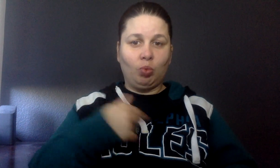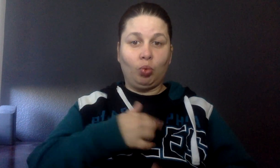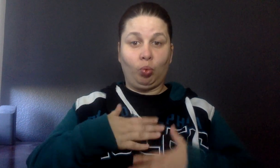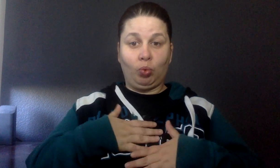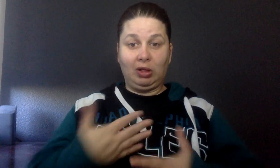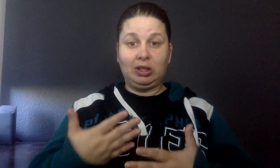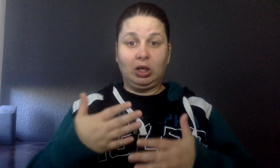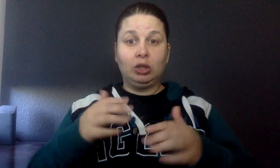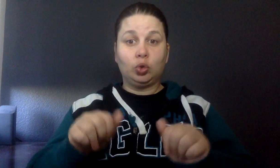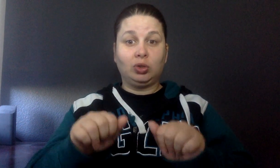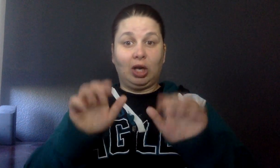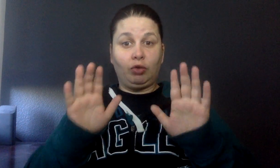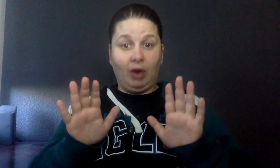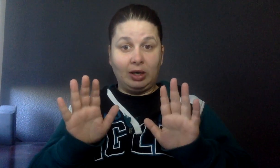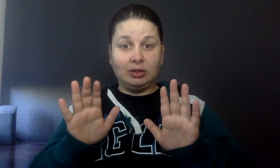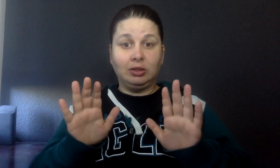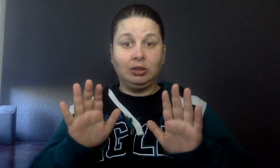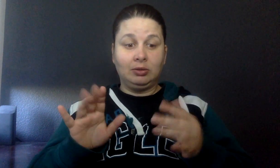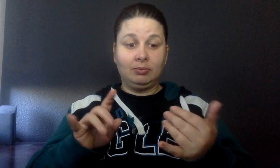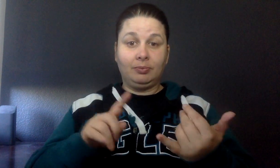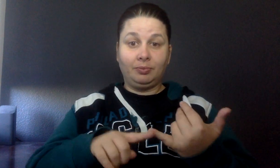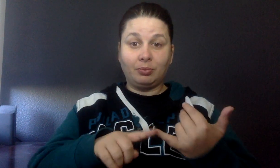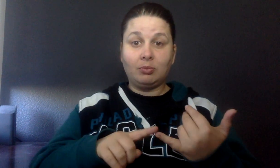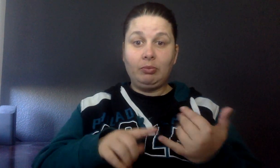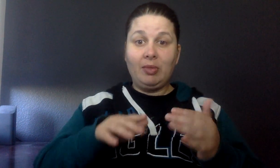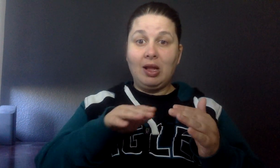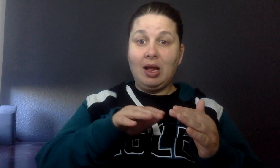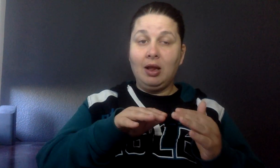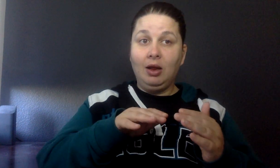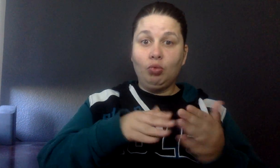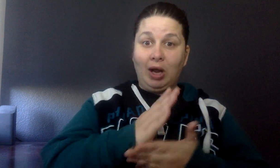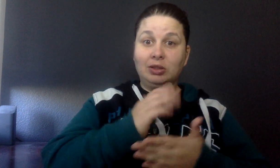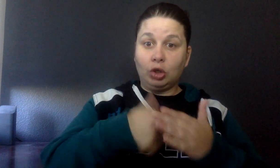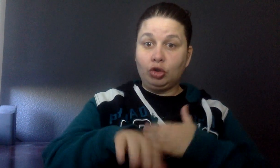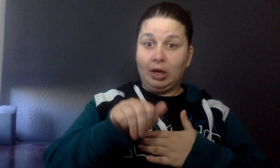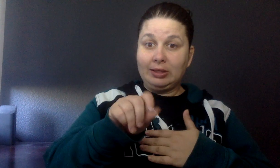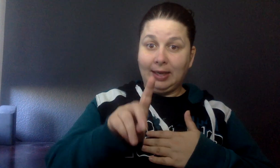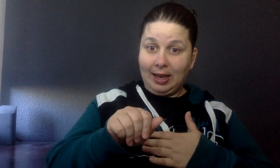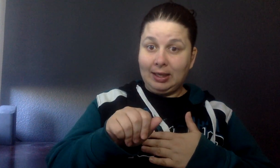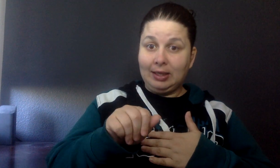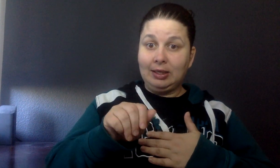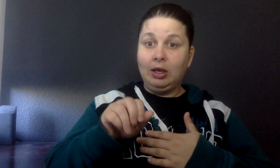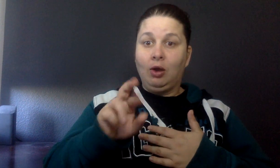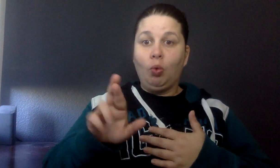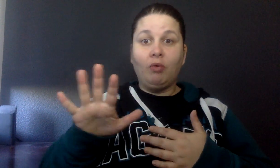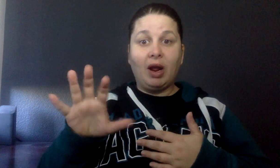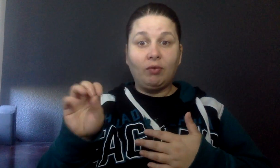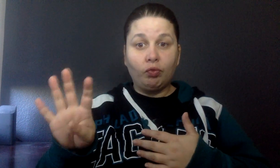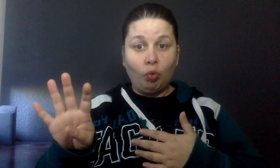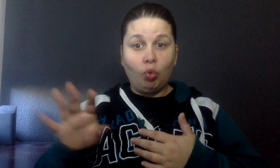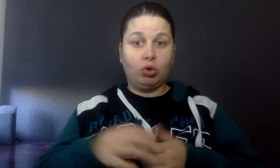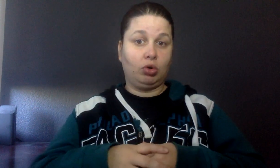we need to set apart? Like, under ADA or 504, we